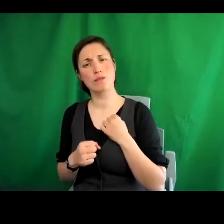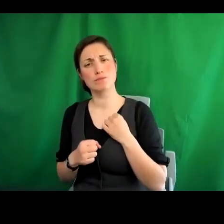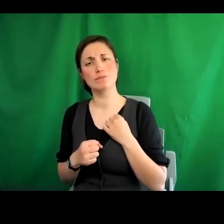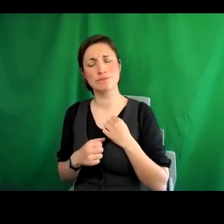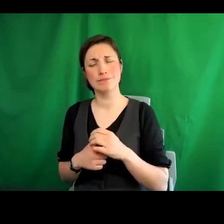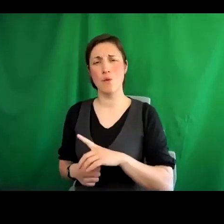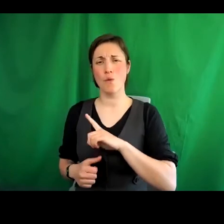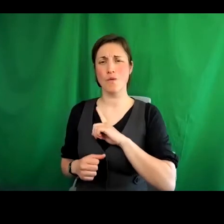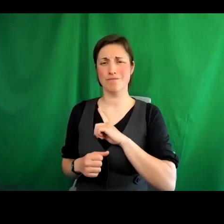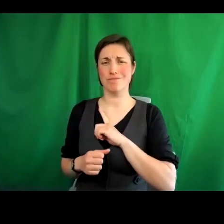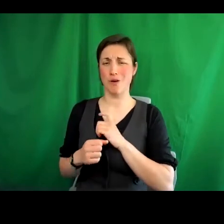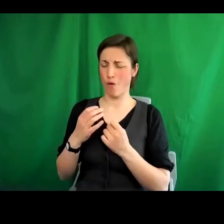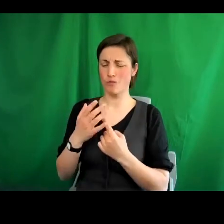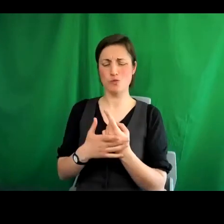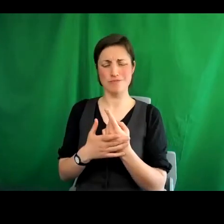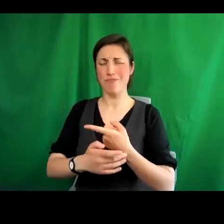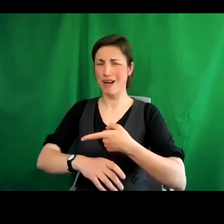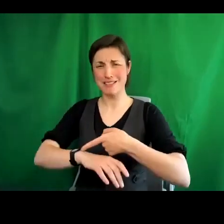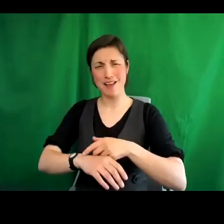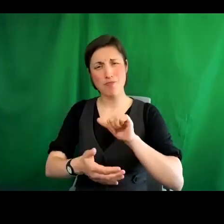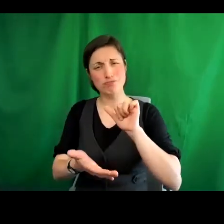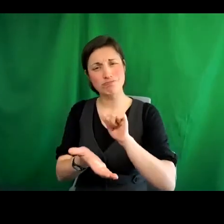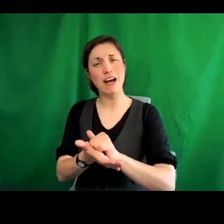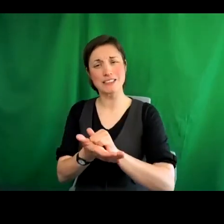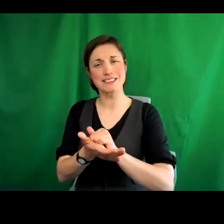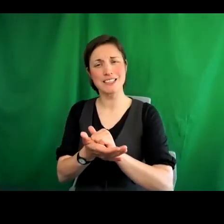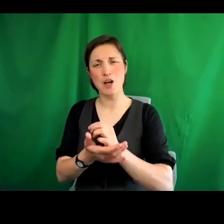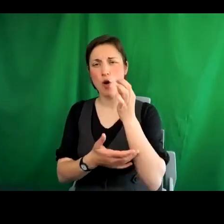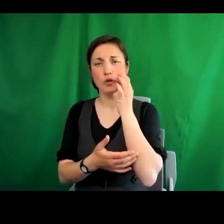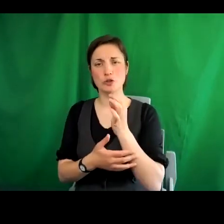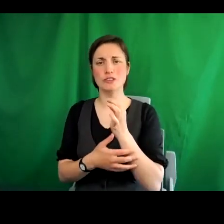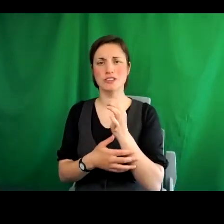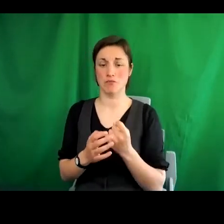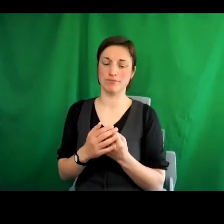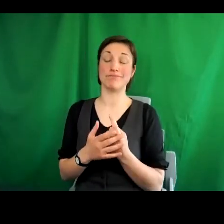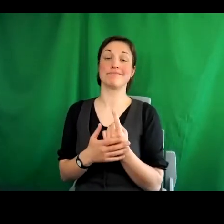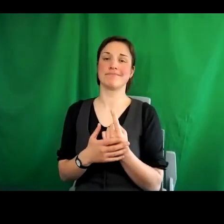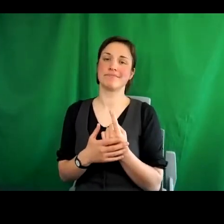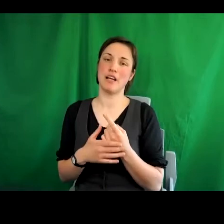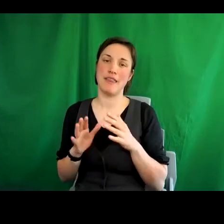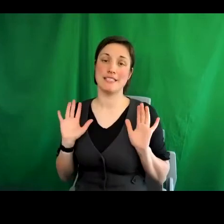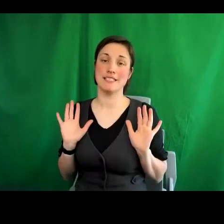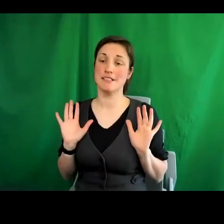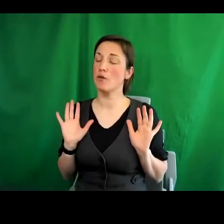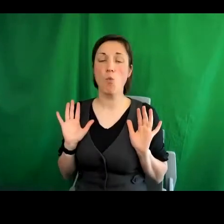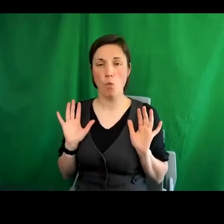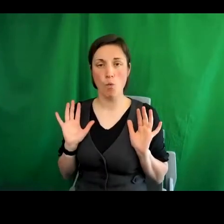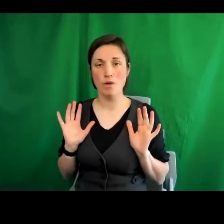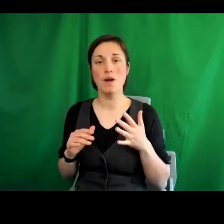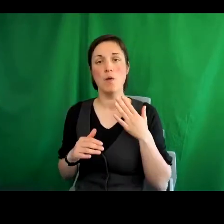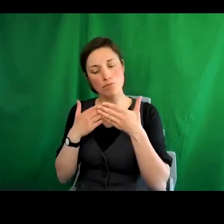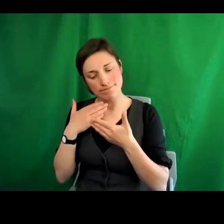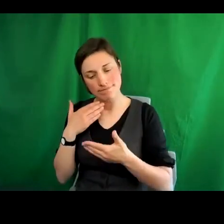very appropriate time. This is not just a one-off event but hopefully we'll open up a conversation between